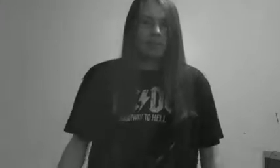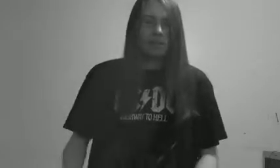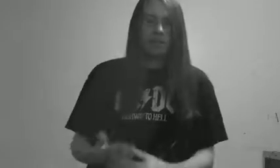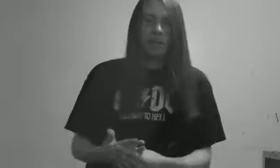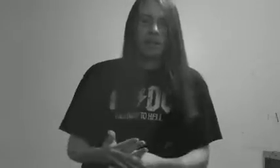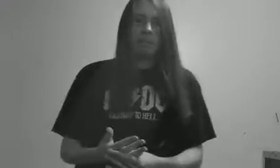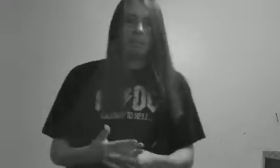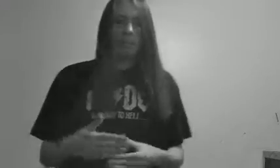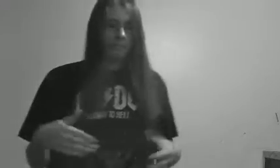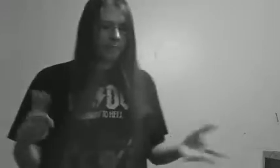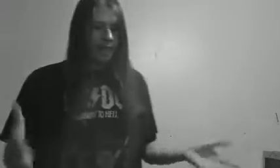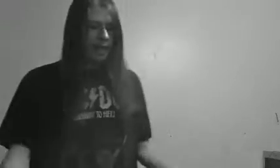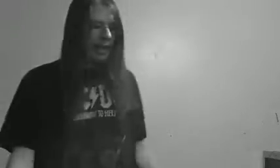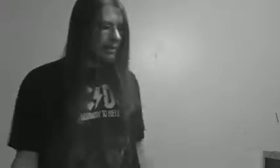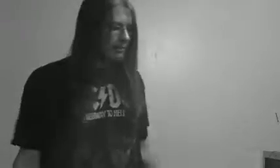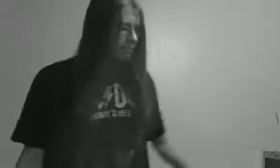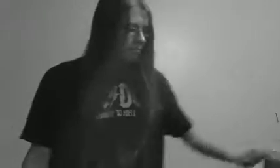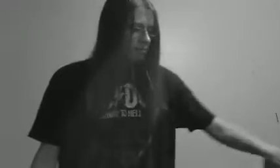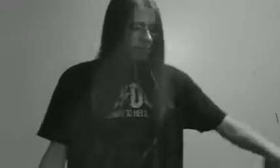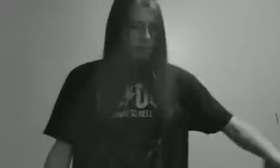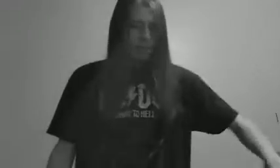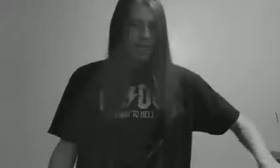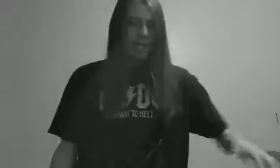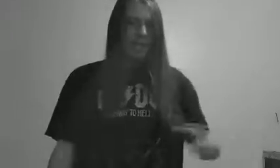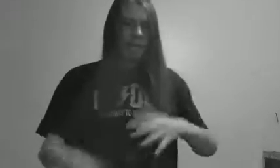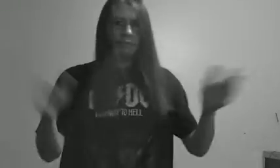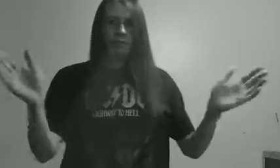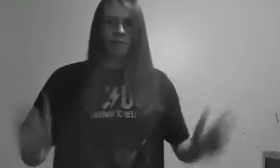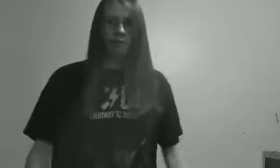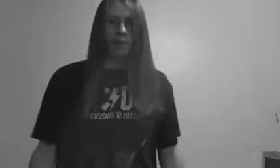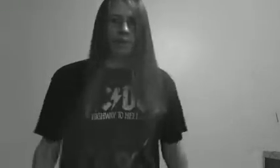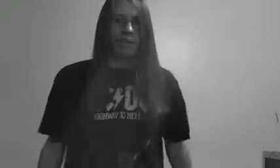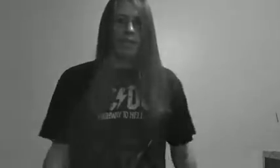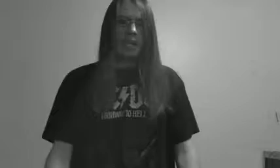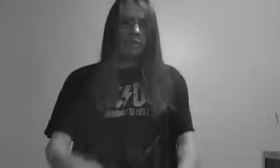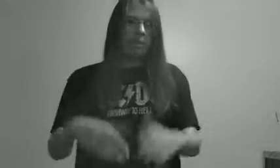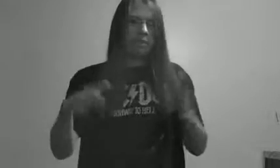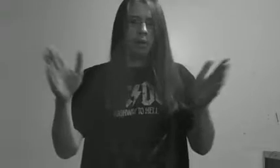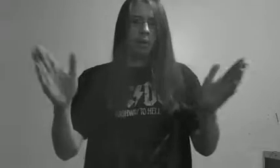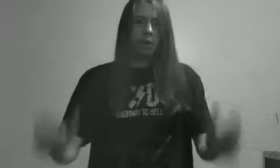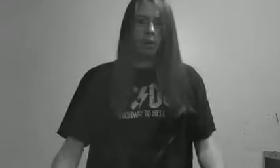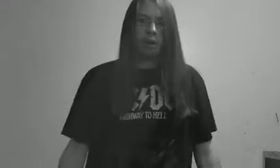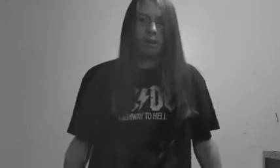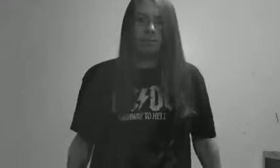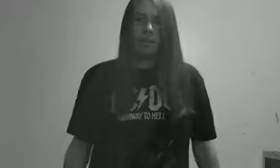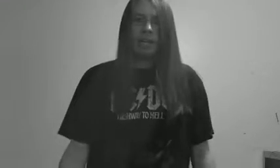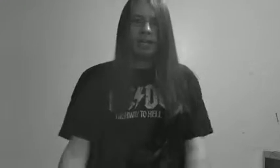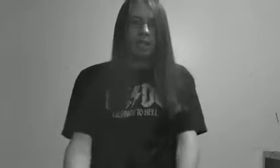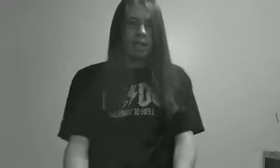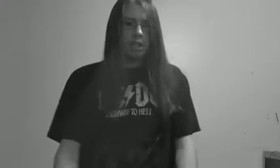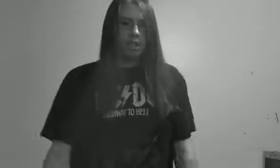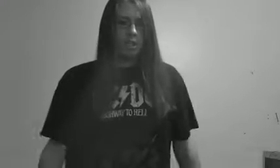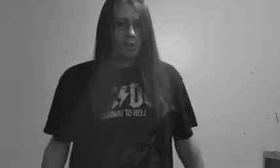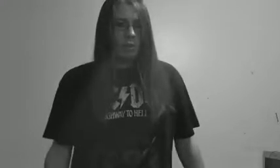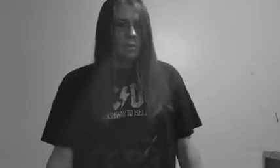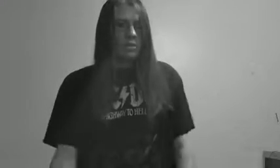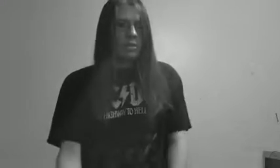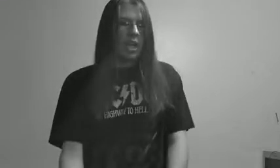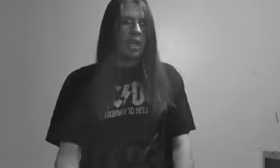I mean, yeah. But any kind of fan photo, any kind of fan photo at all, it could be like you standing